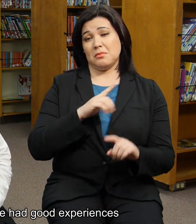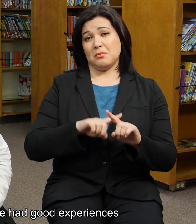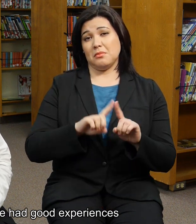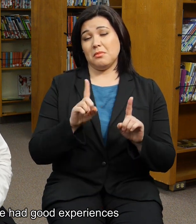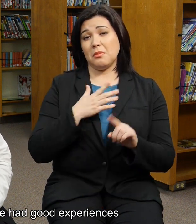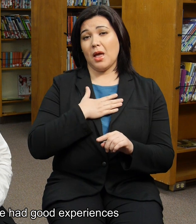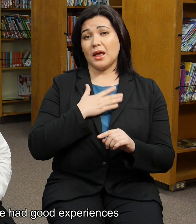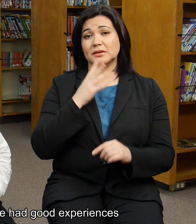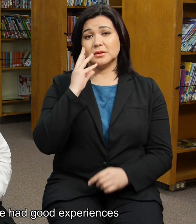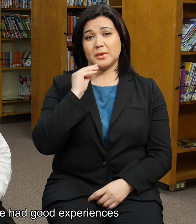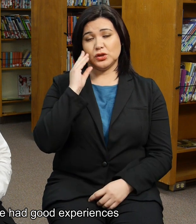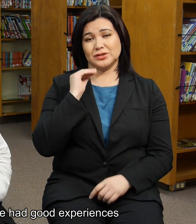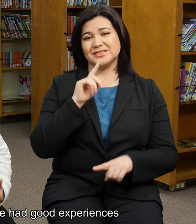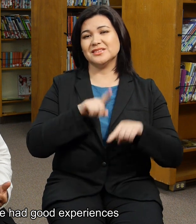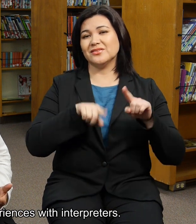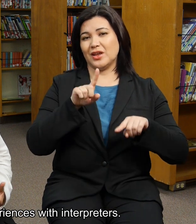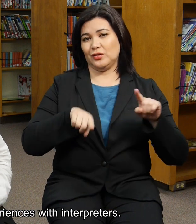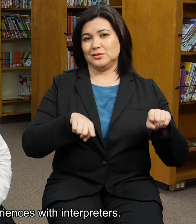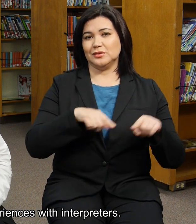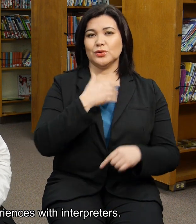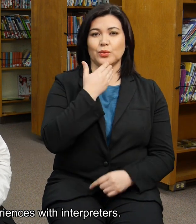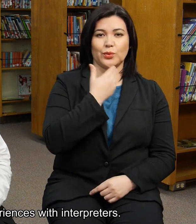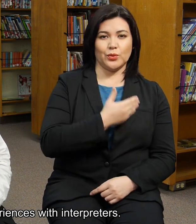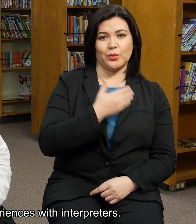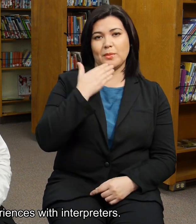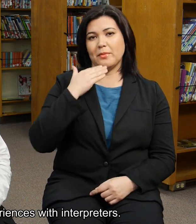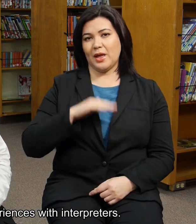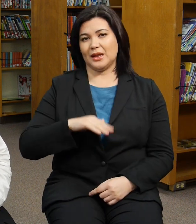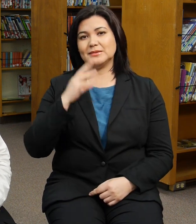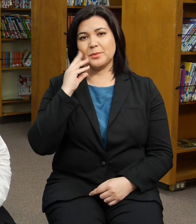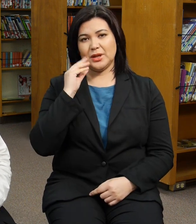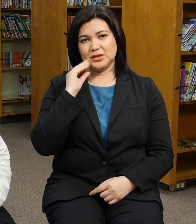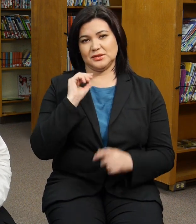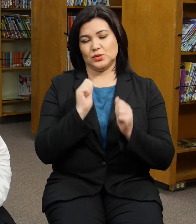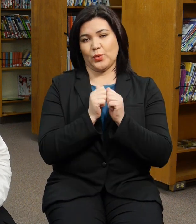you know. I have good experiences and bad experiences with interpreters.